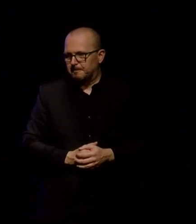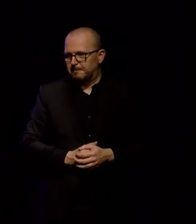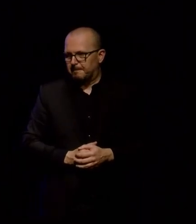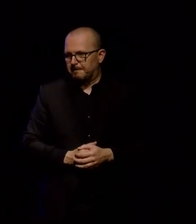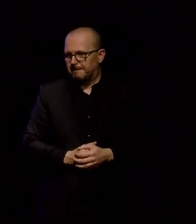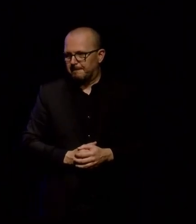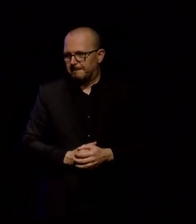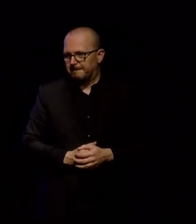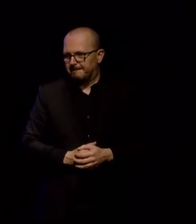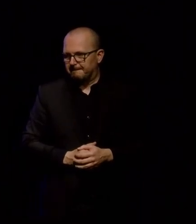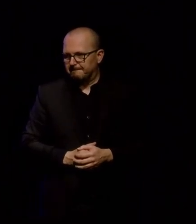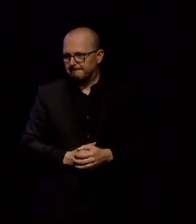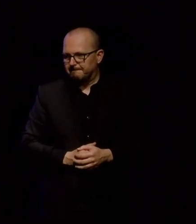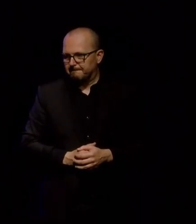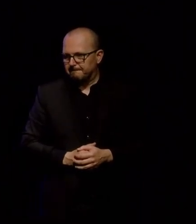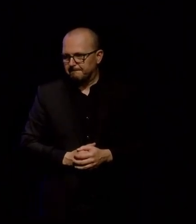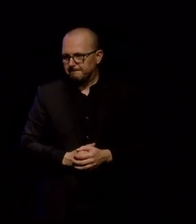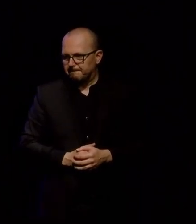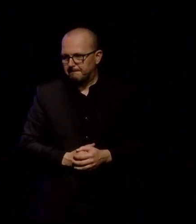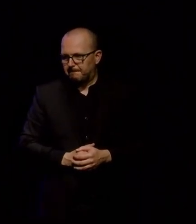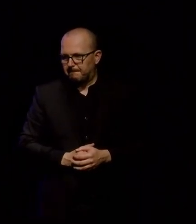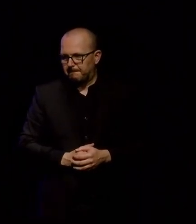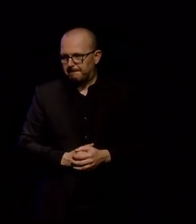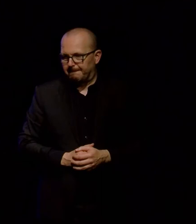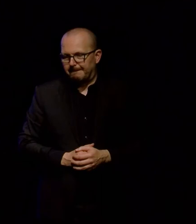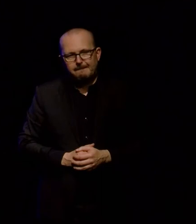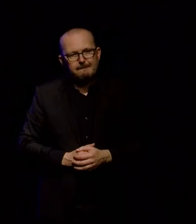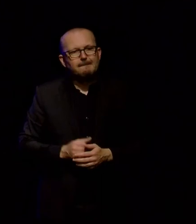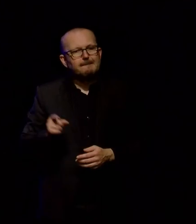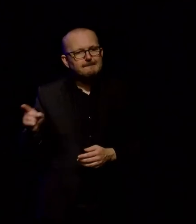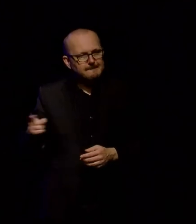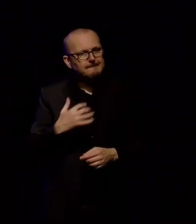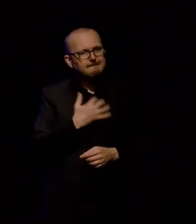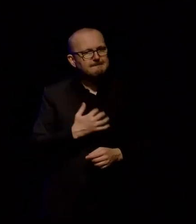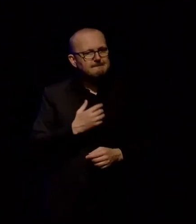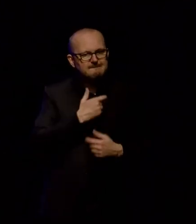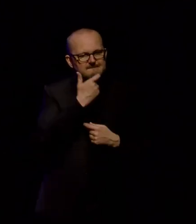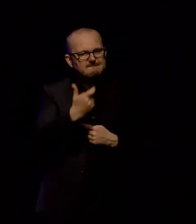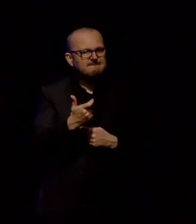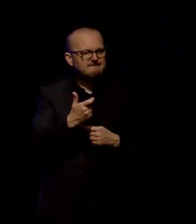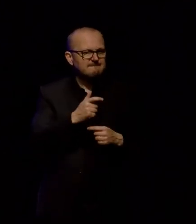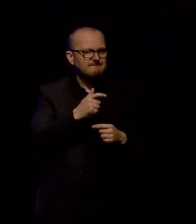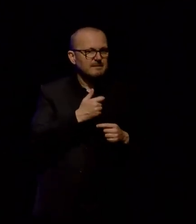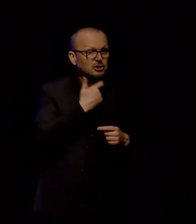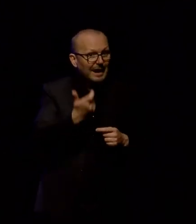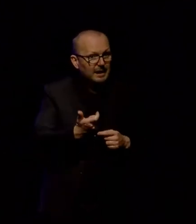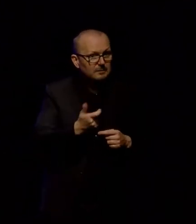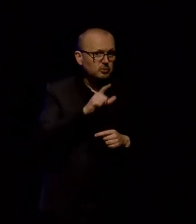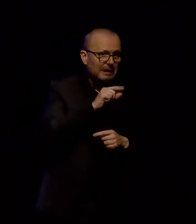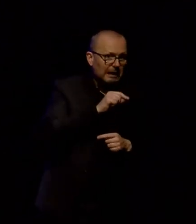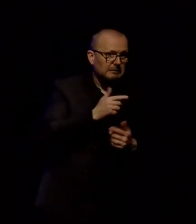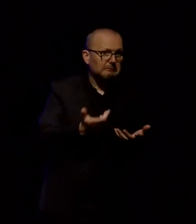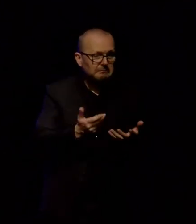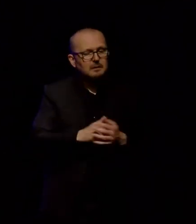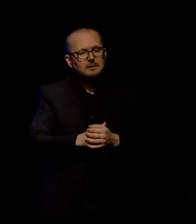the spotted shag, or phallicorax punctatus, and ornithologist Matt Rayner, who is the curator of land vertebrates at Auckland Museum,